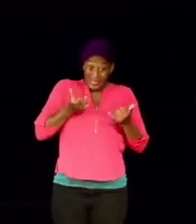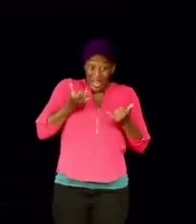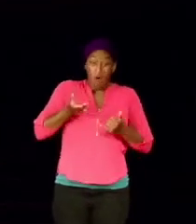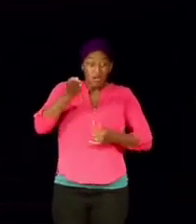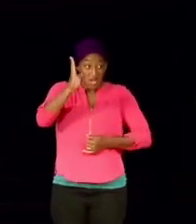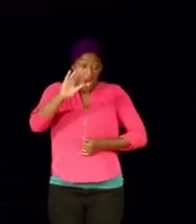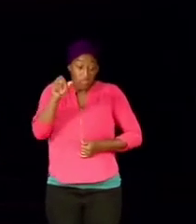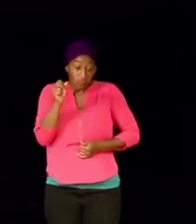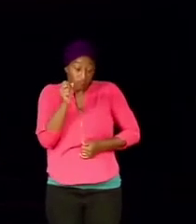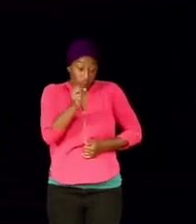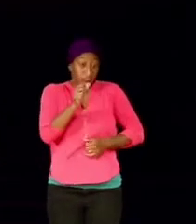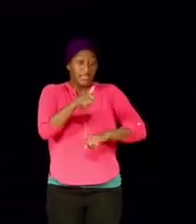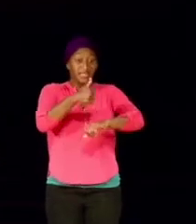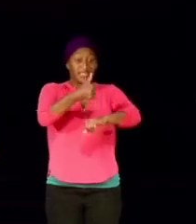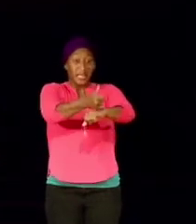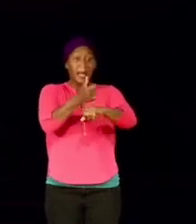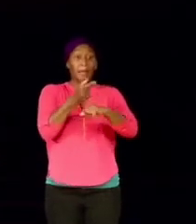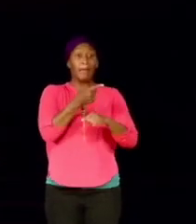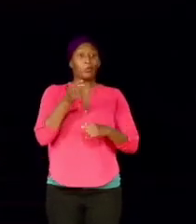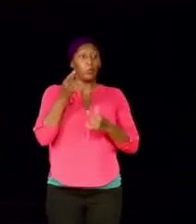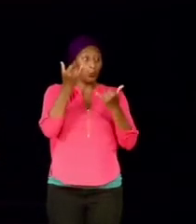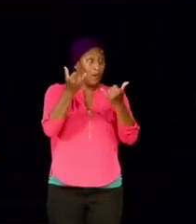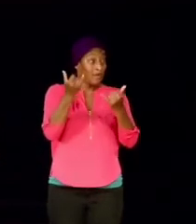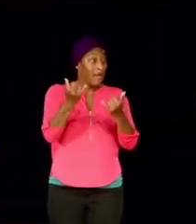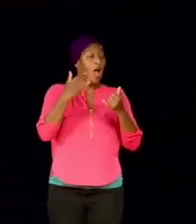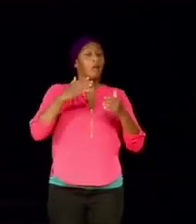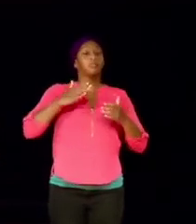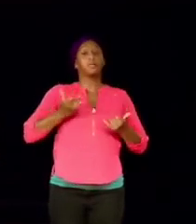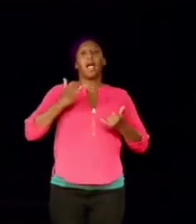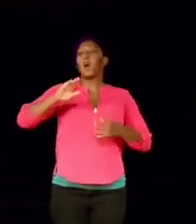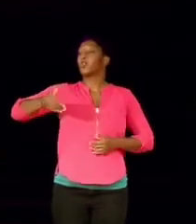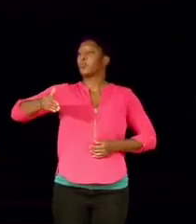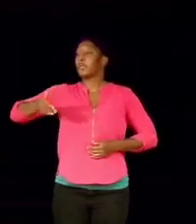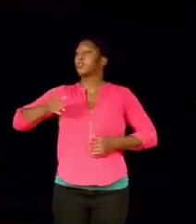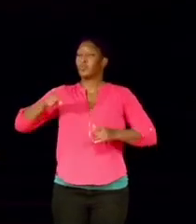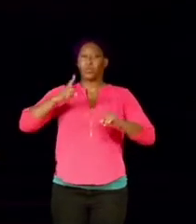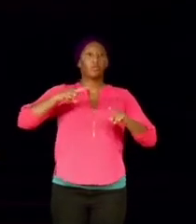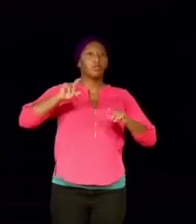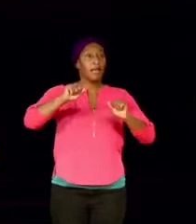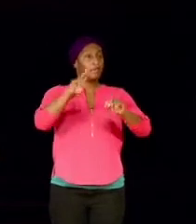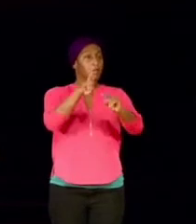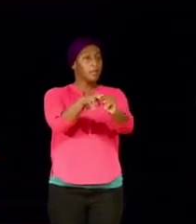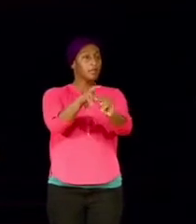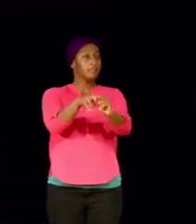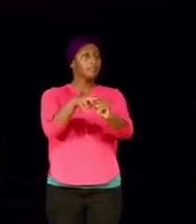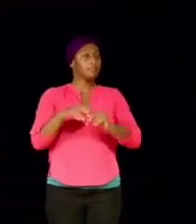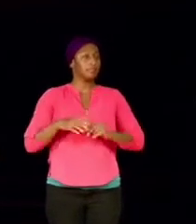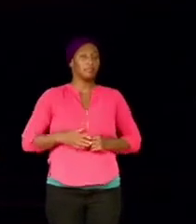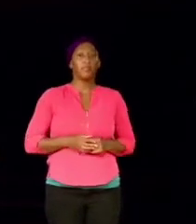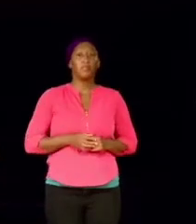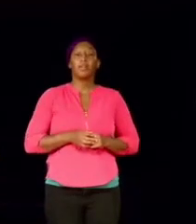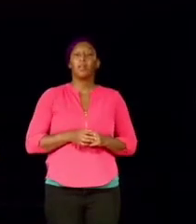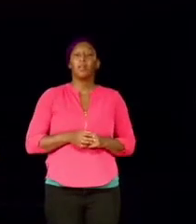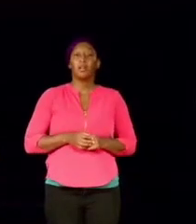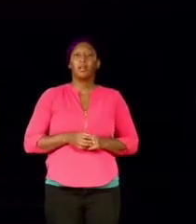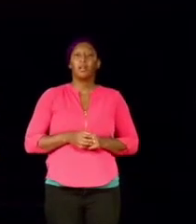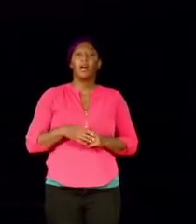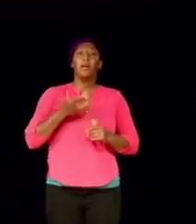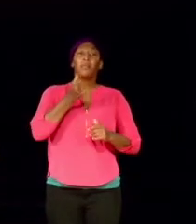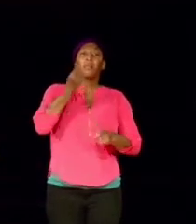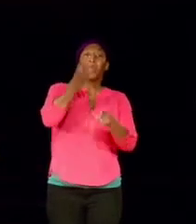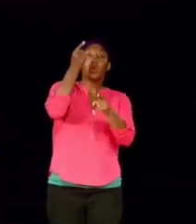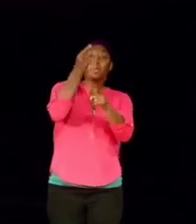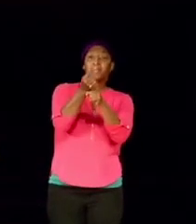now. Ushers, you may be seated in the presence of the Lord. Lord, please, brothers and sisters,